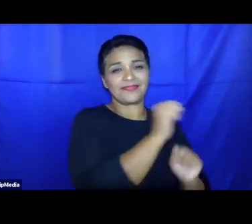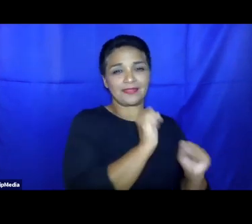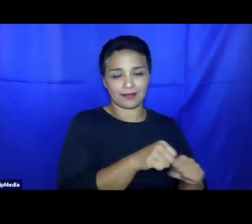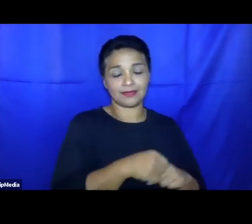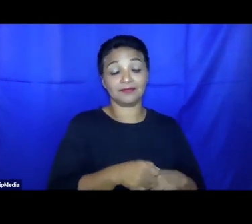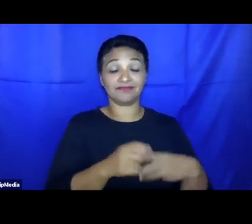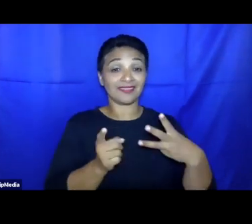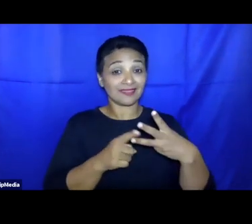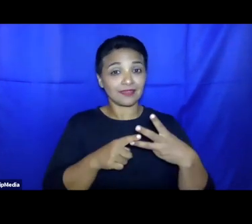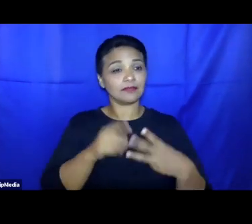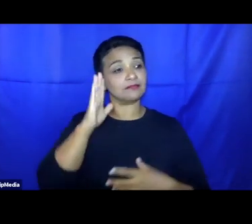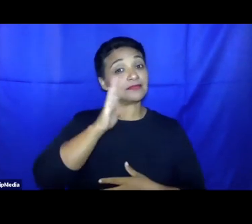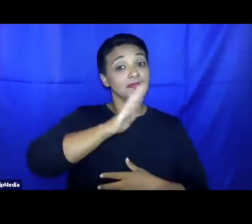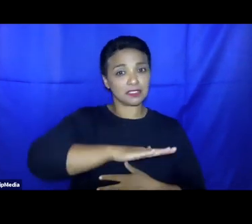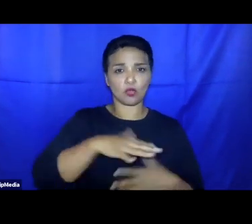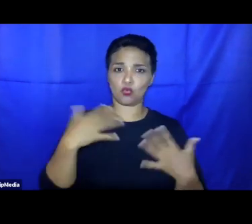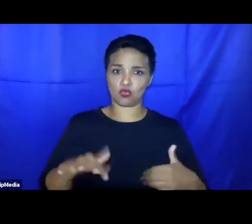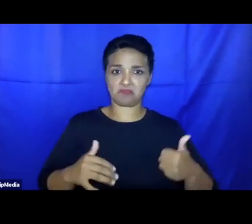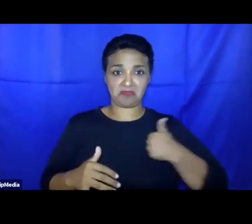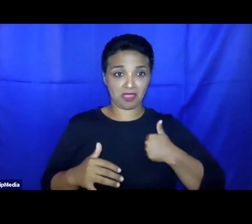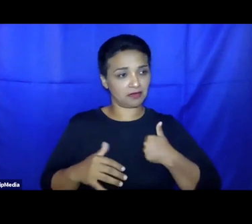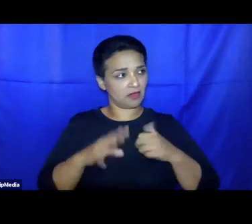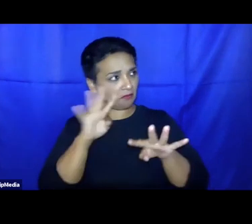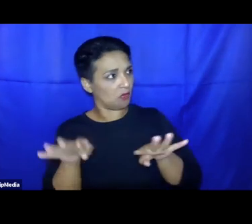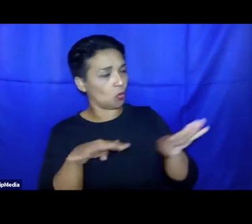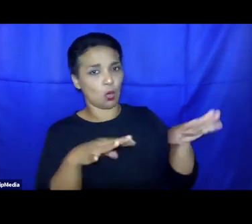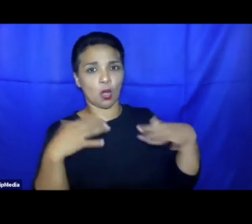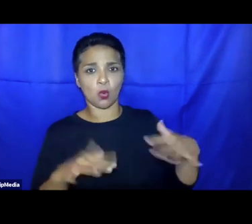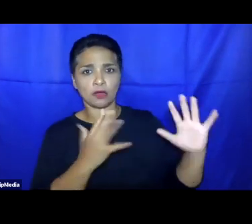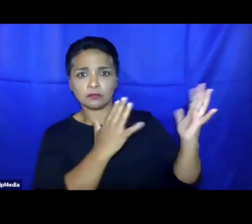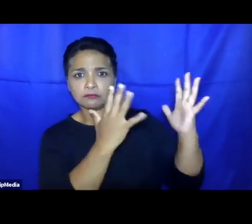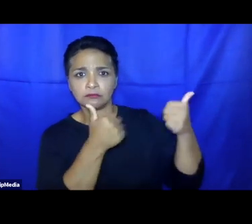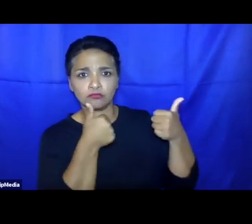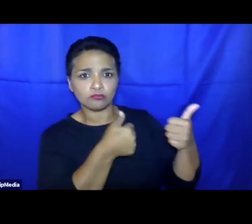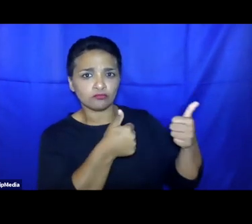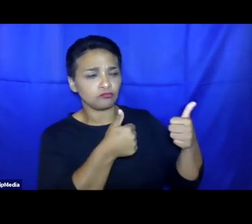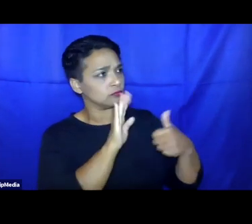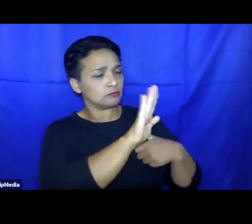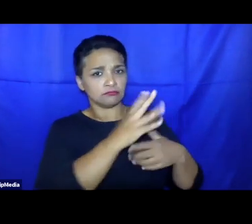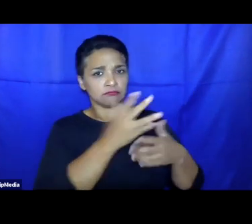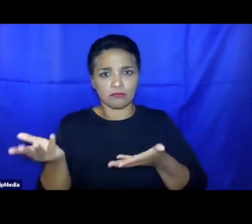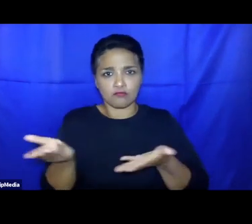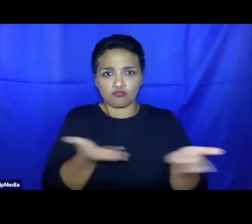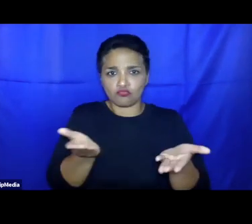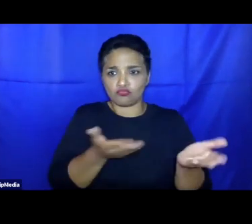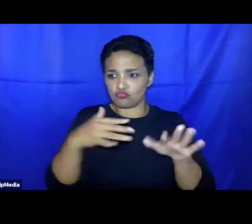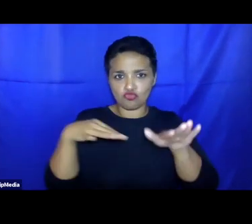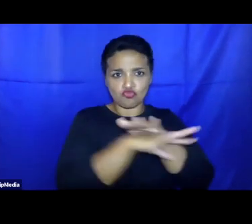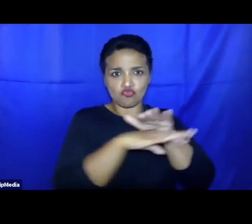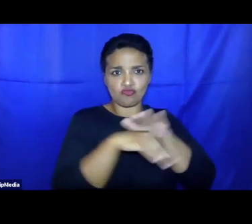has earned much praise globally with respect to its resettlement of refugees, most recently and notably Syrian